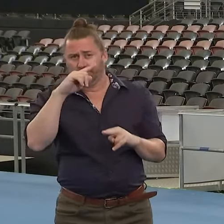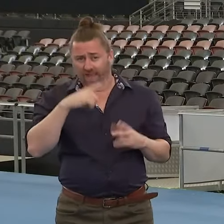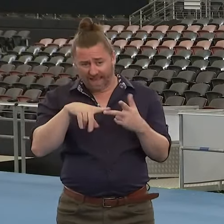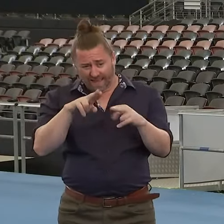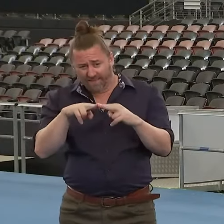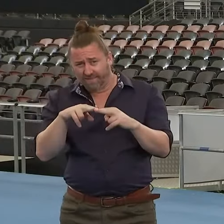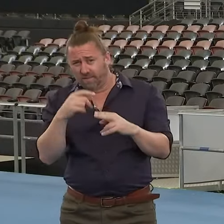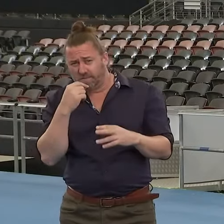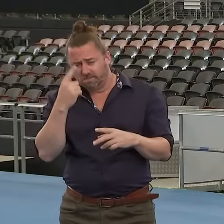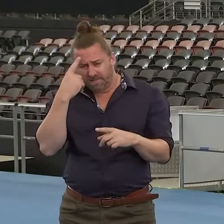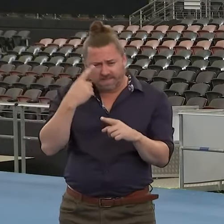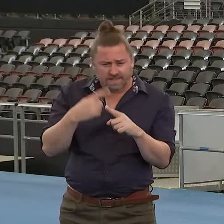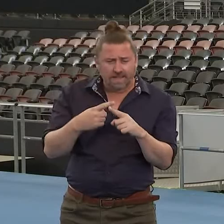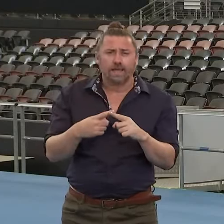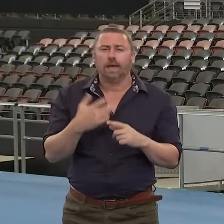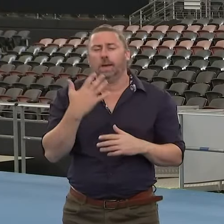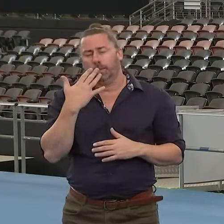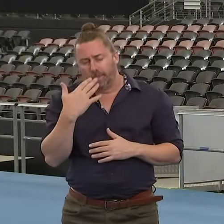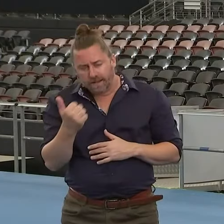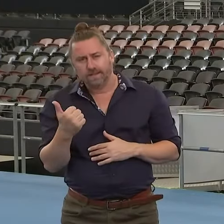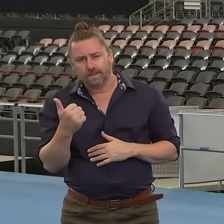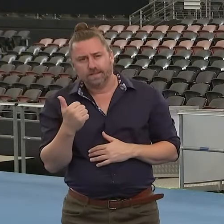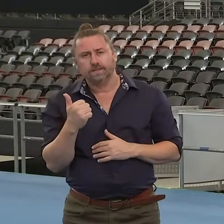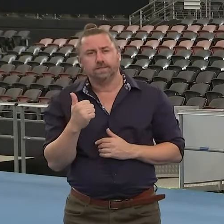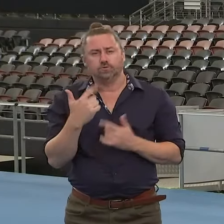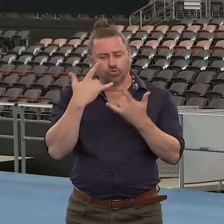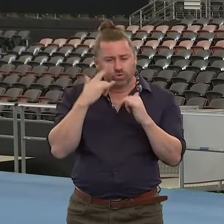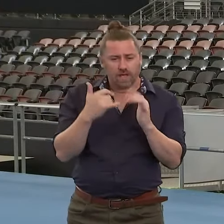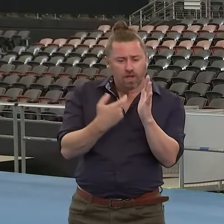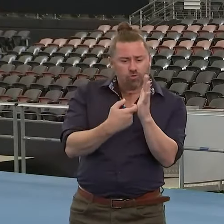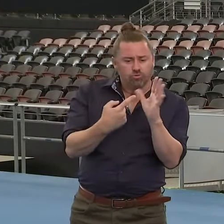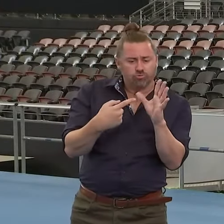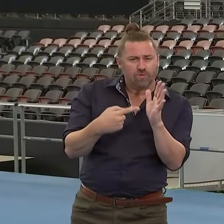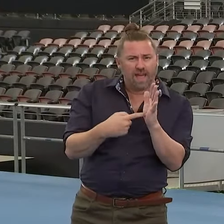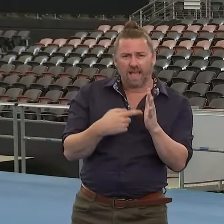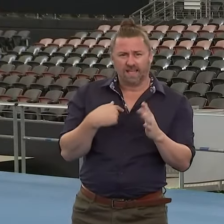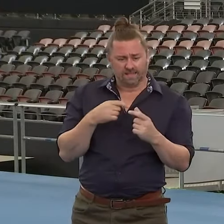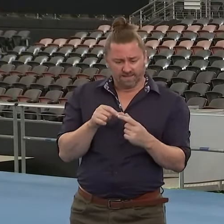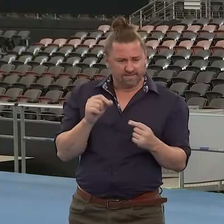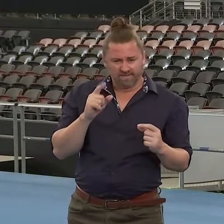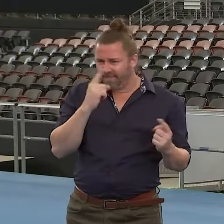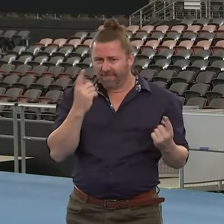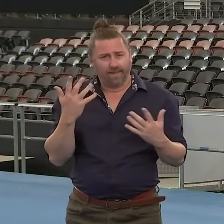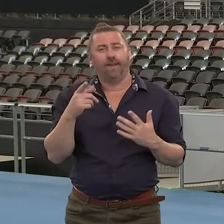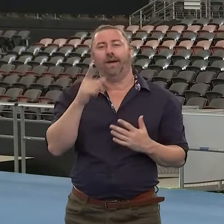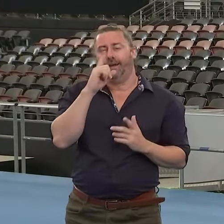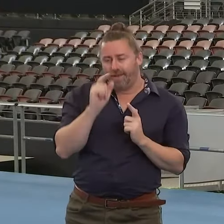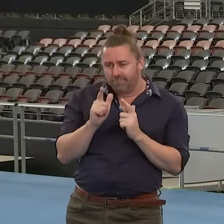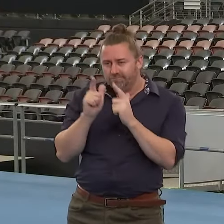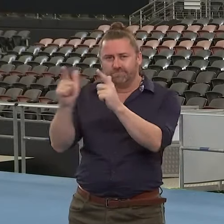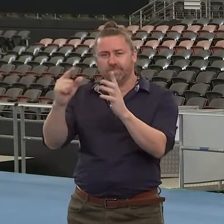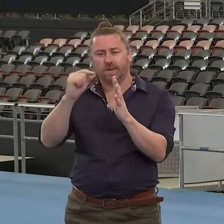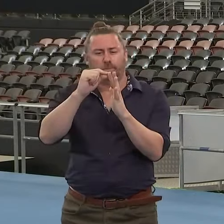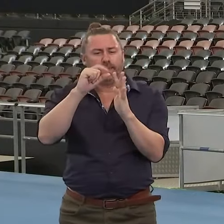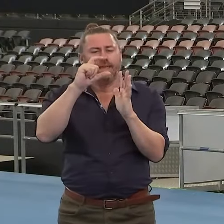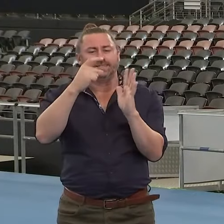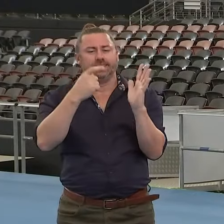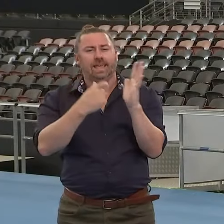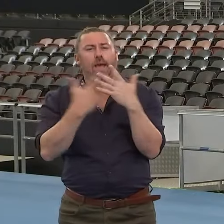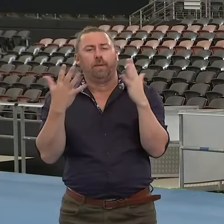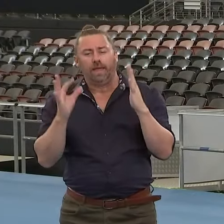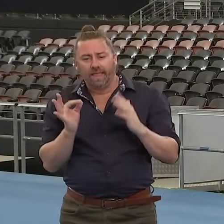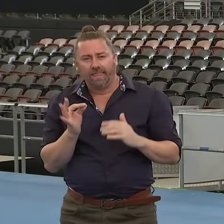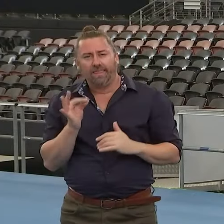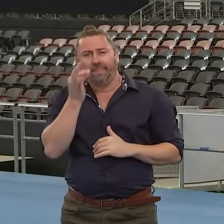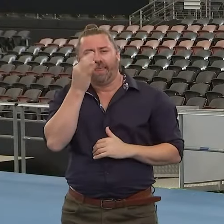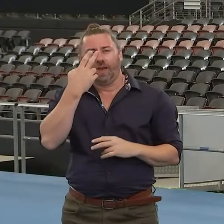and certainly can come forward at our testing clinics, as the Premier said, where they will be able to get a PCR test. Alternatively, they will be able